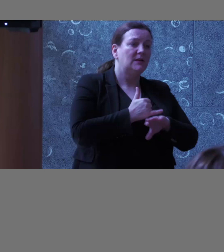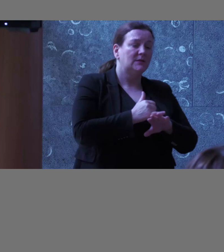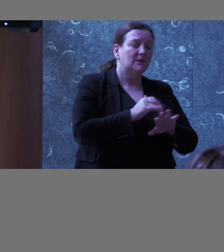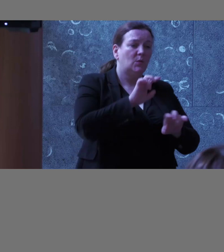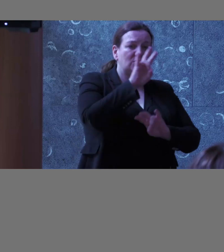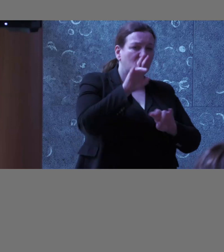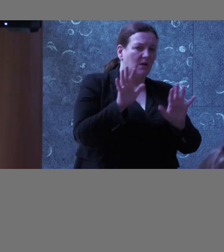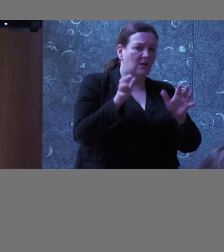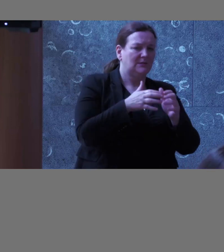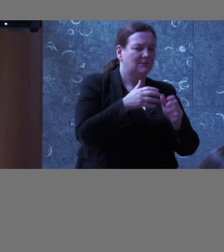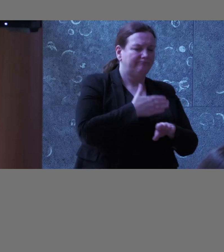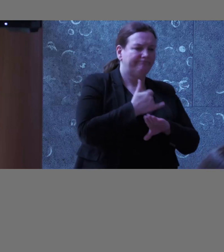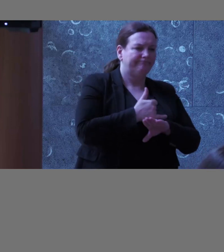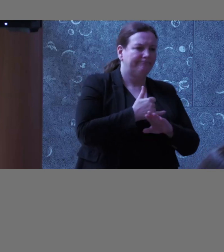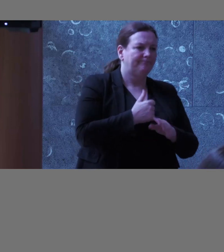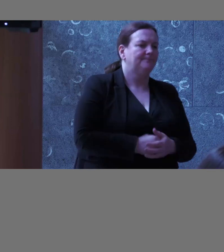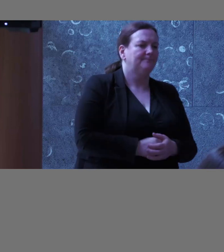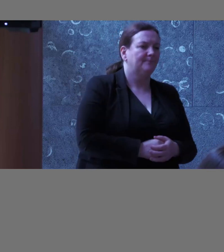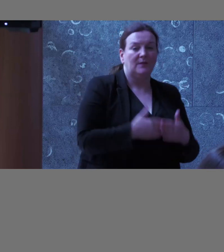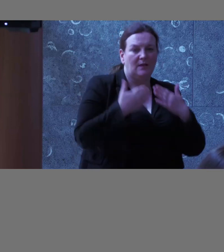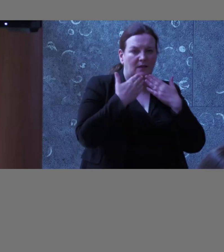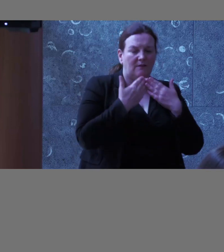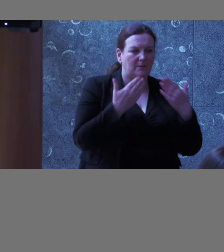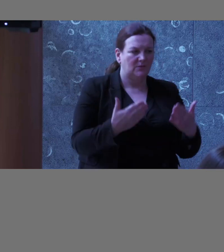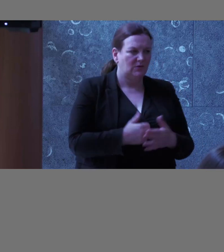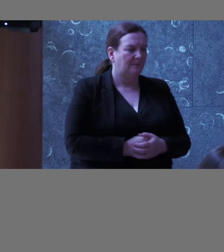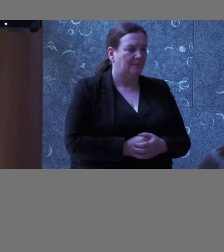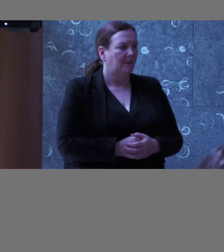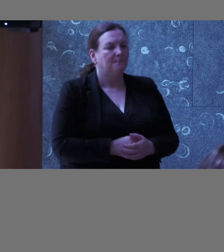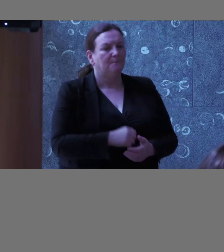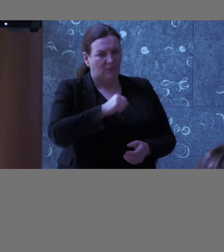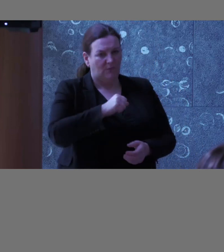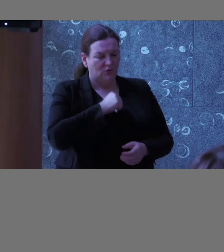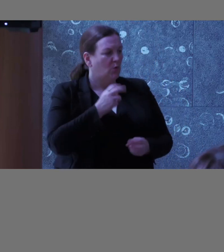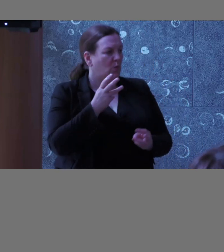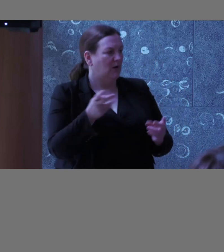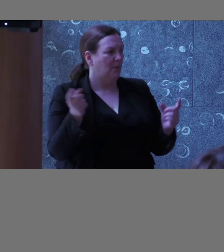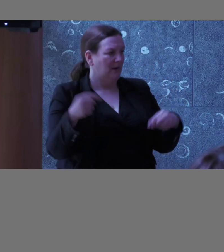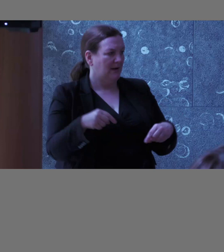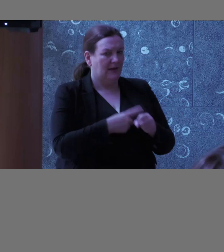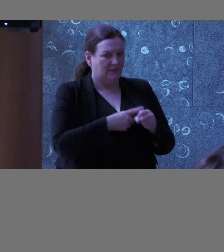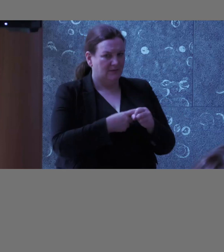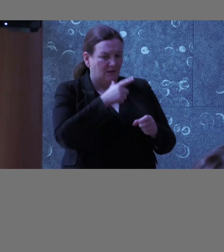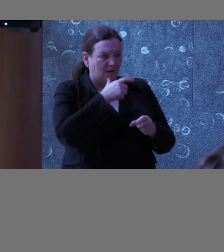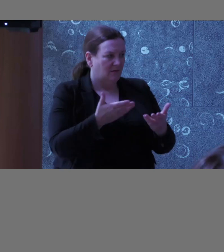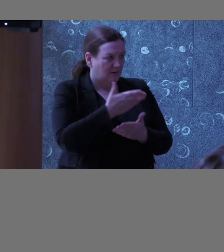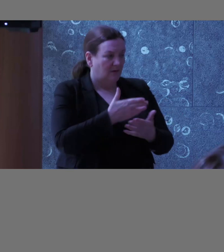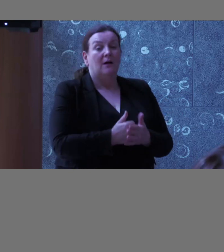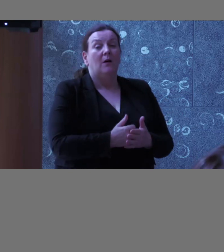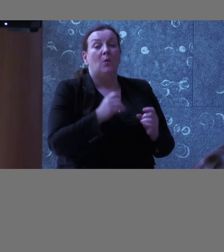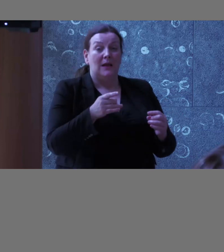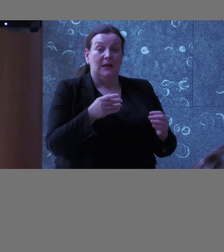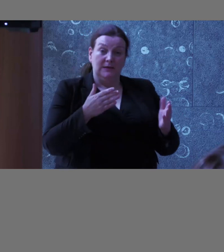Okay, thank you, thank you very much, I'm sure we'll come back, so yes, let's dive straight into it,